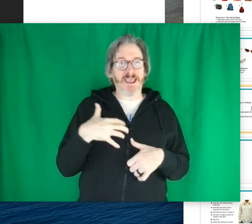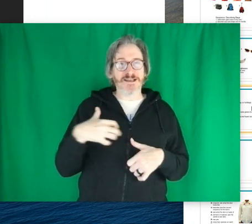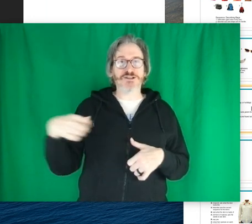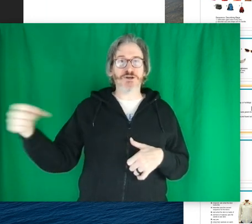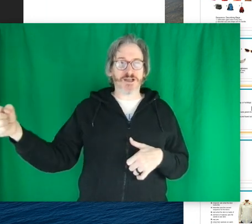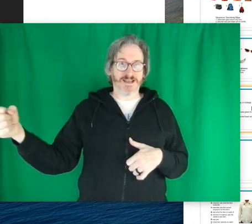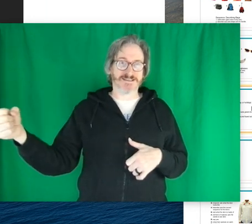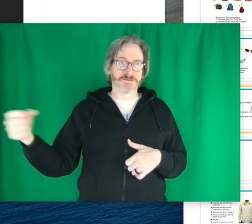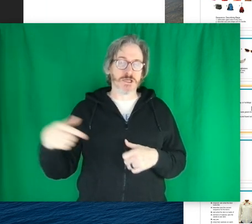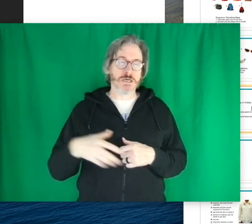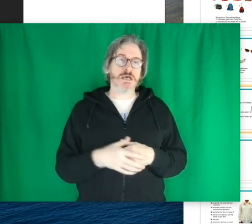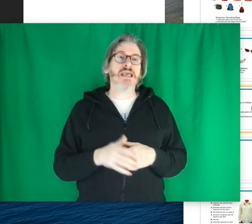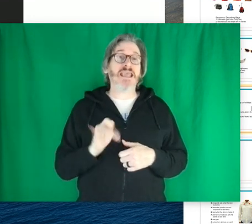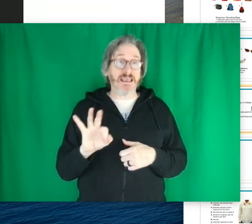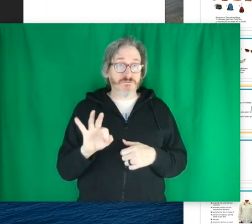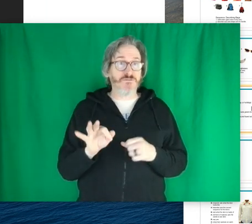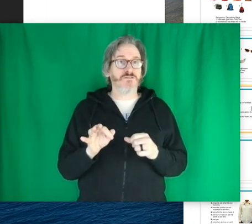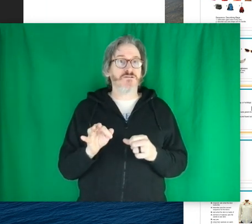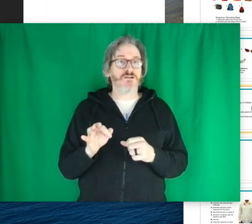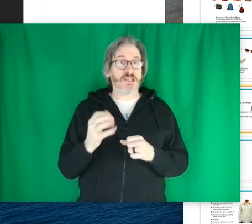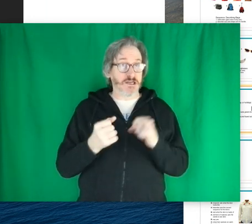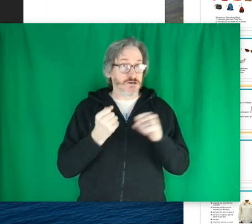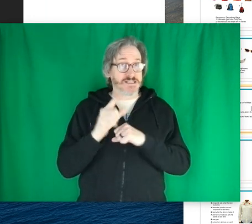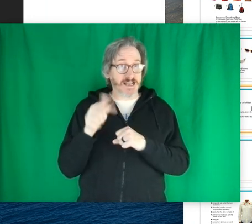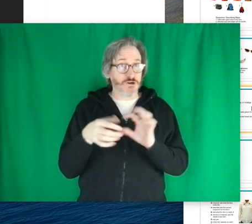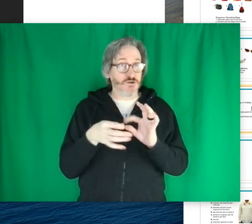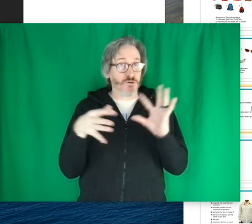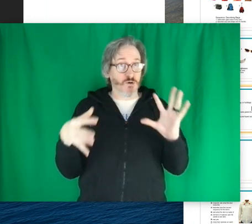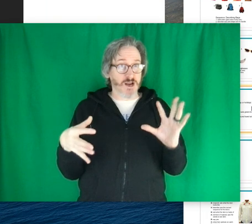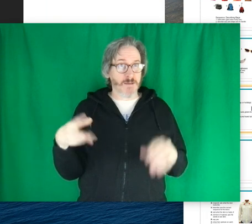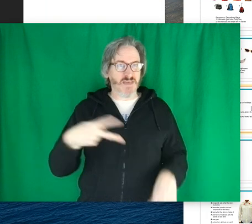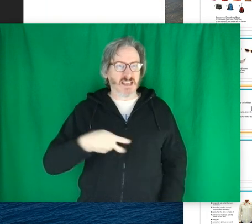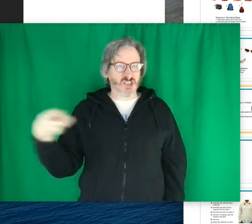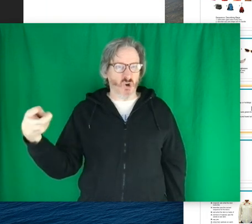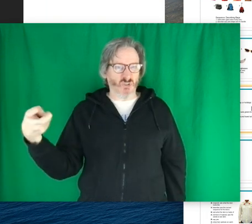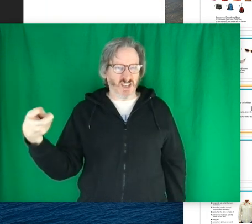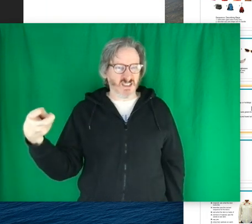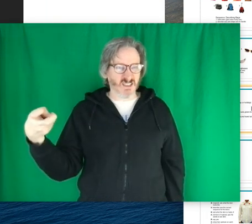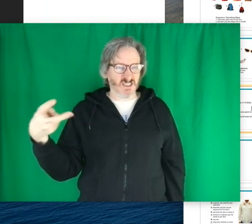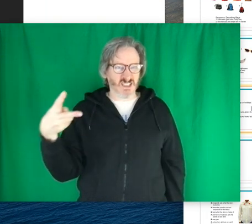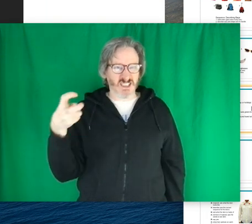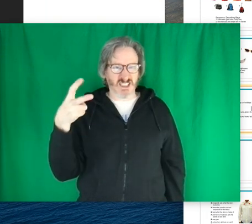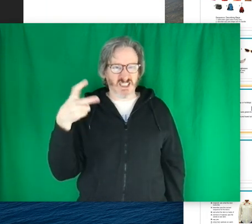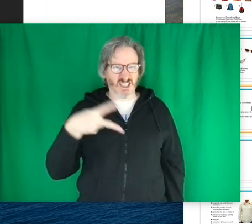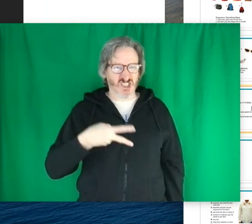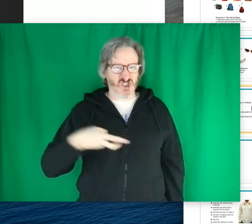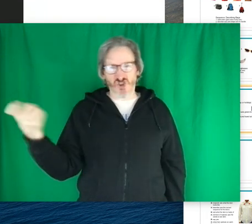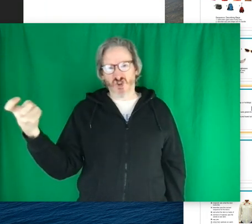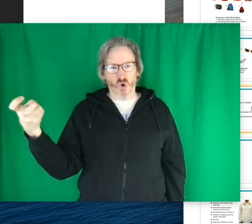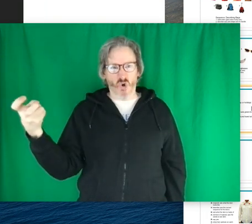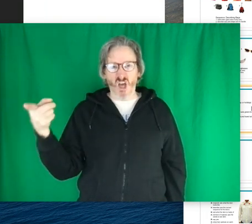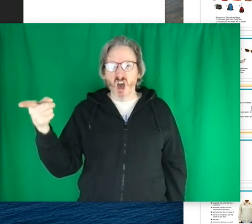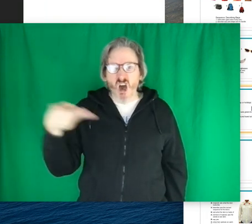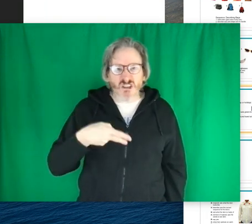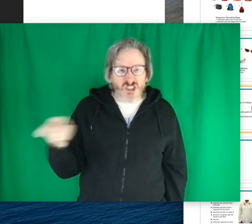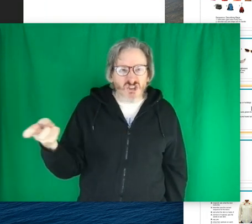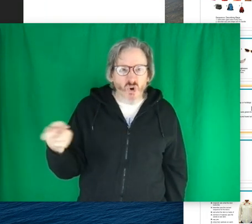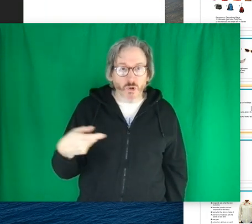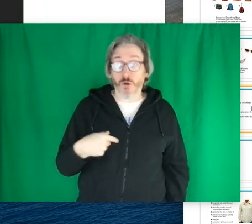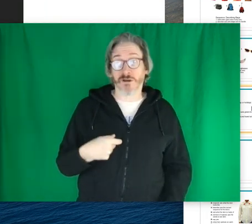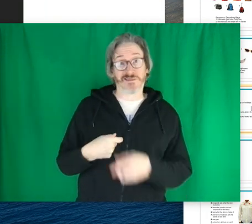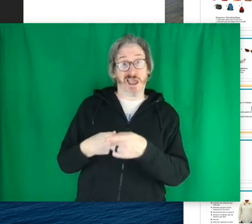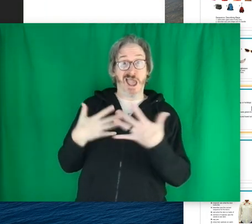they took it if years later you've broken up they stole it stole uh